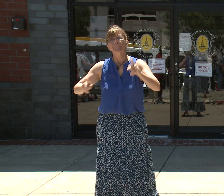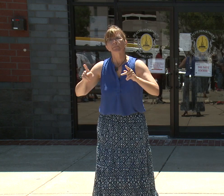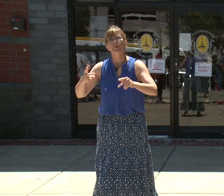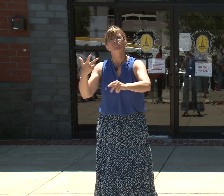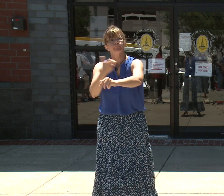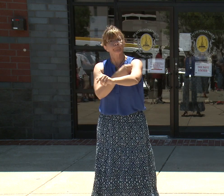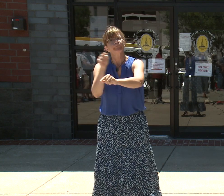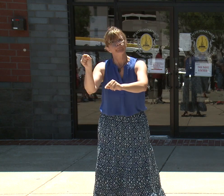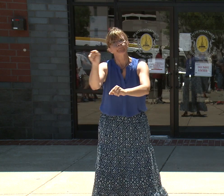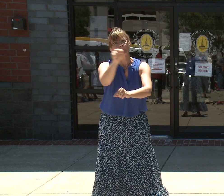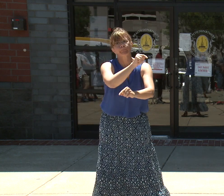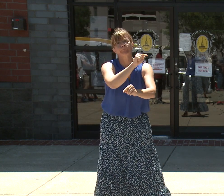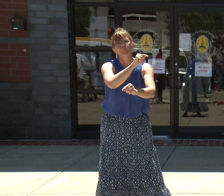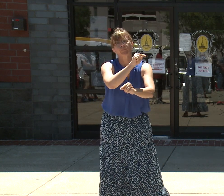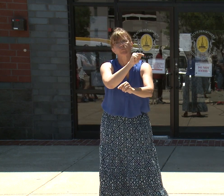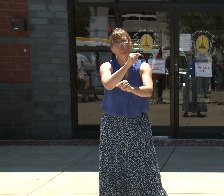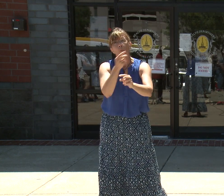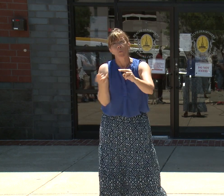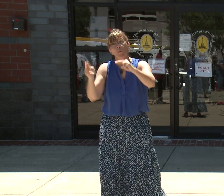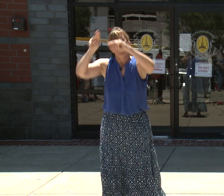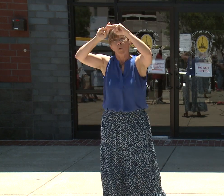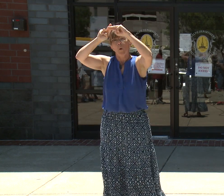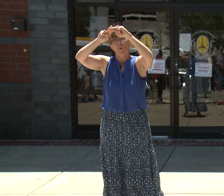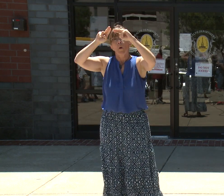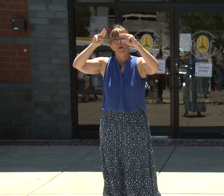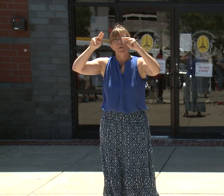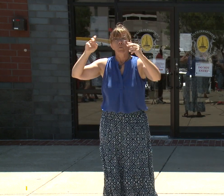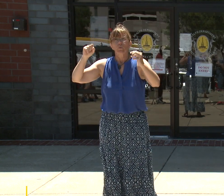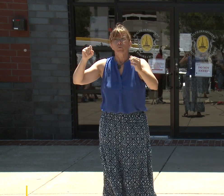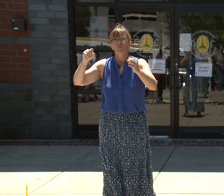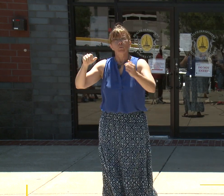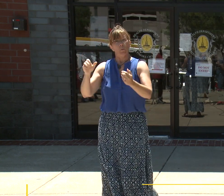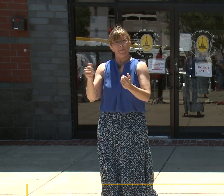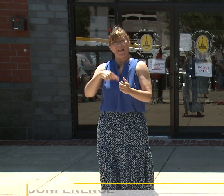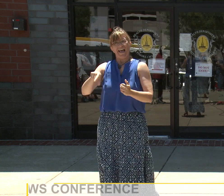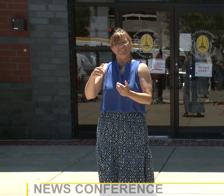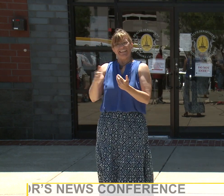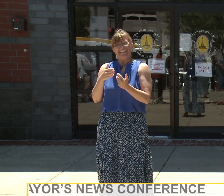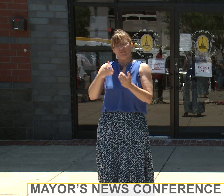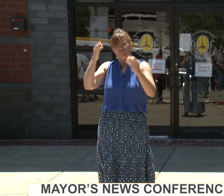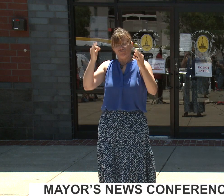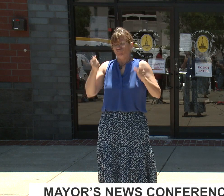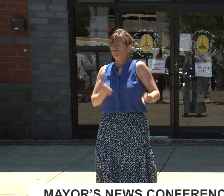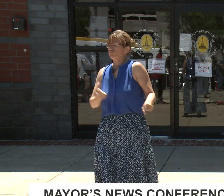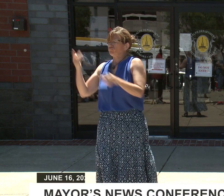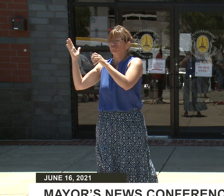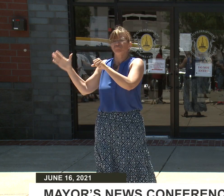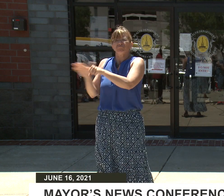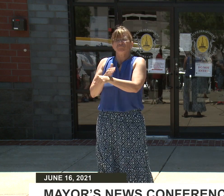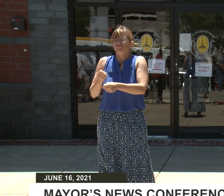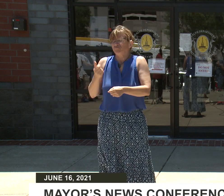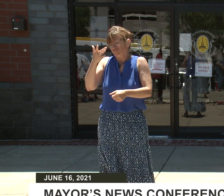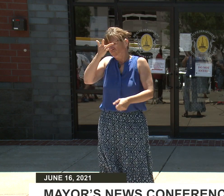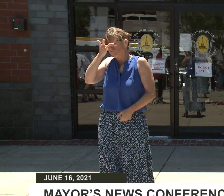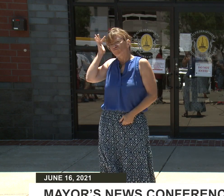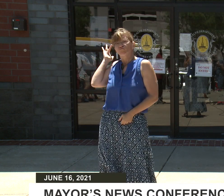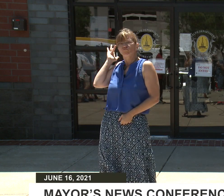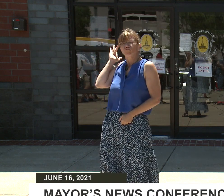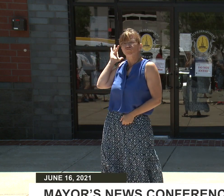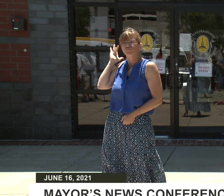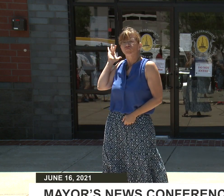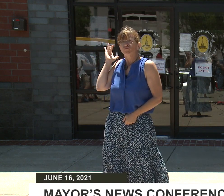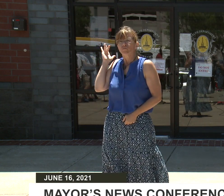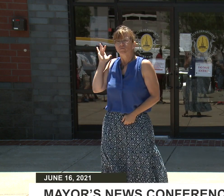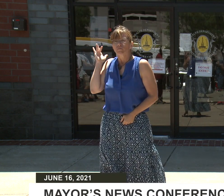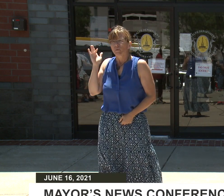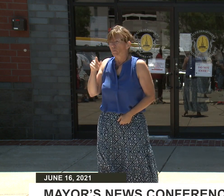individuals to mask or not mask may be an easier one to make. But we're never going to tell Baltimore City residents not to mask if that is a